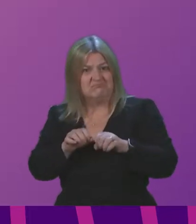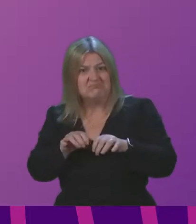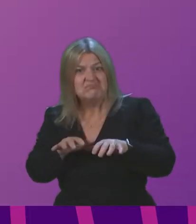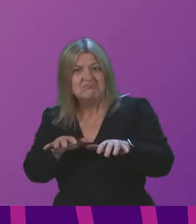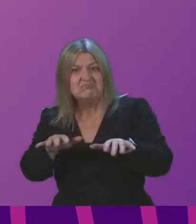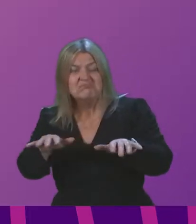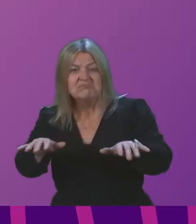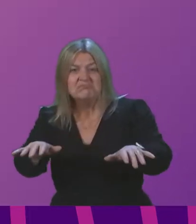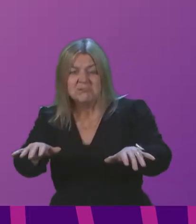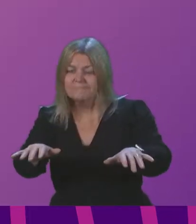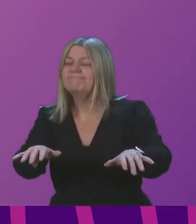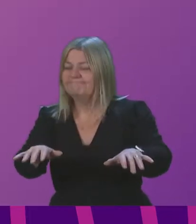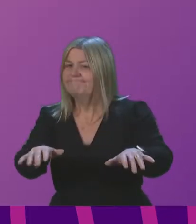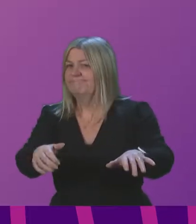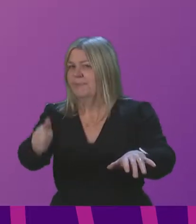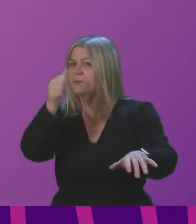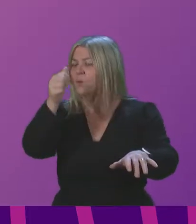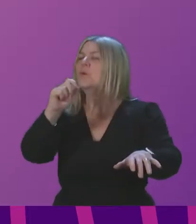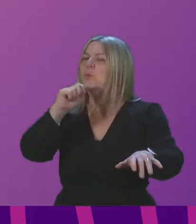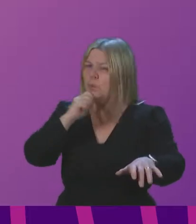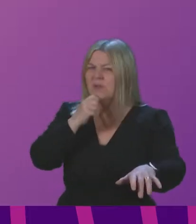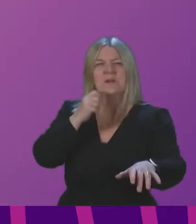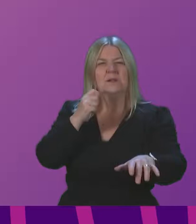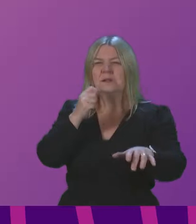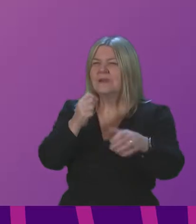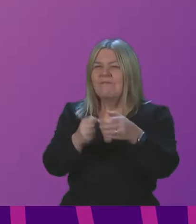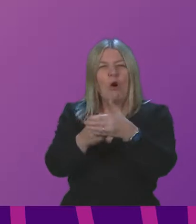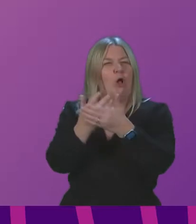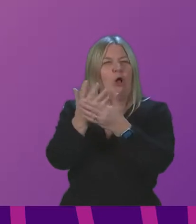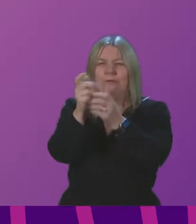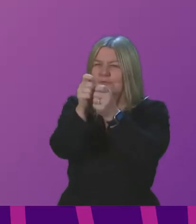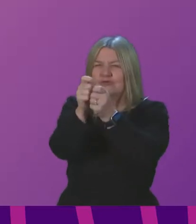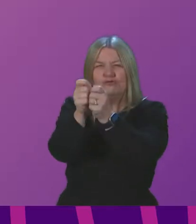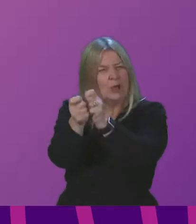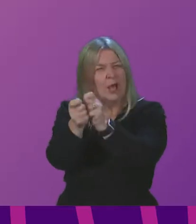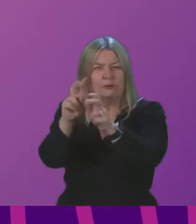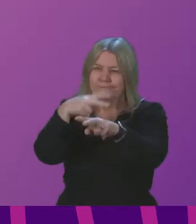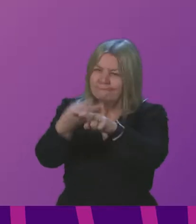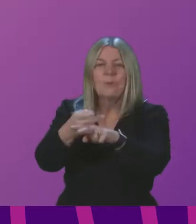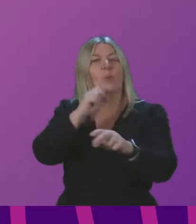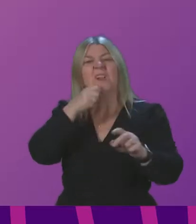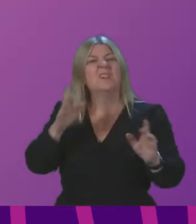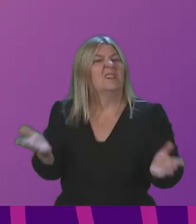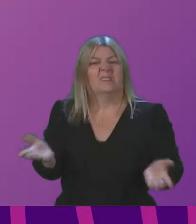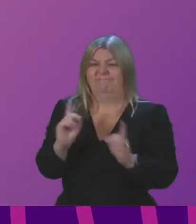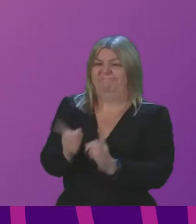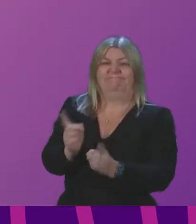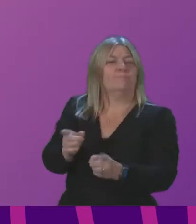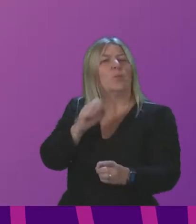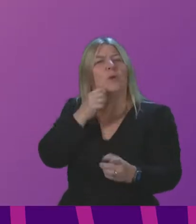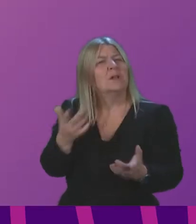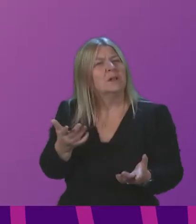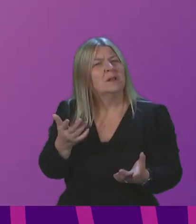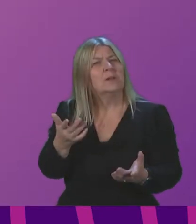way to mutate and keep spreading. And that presiding officer and colleagues is why we need to try to keep a step ahead of it, to rely on